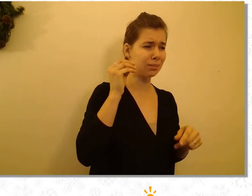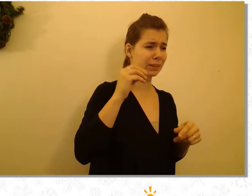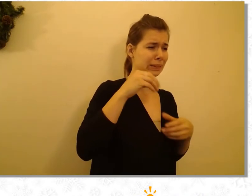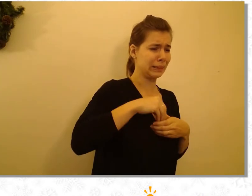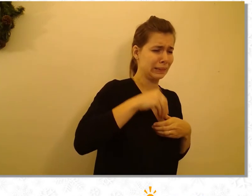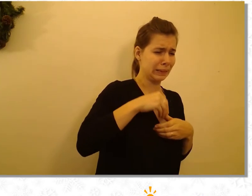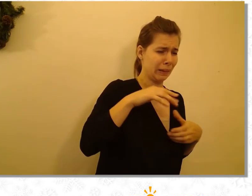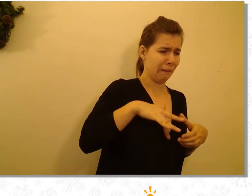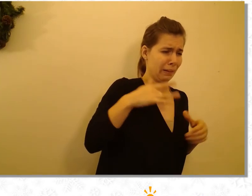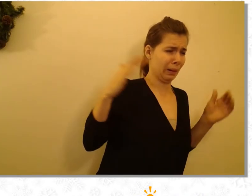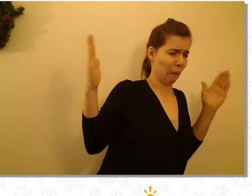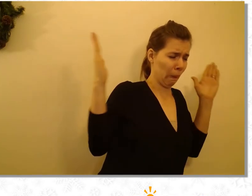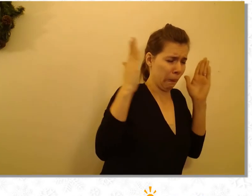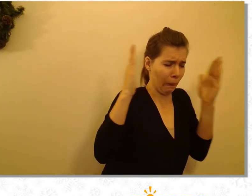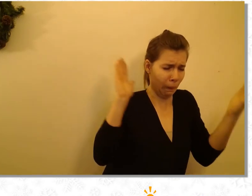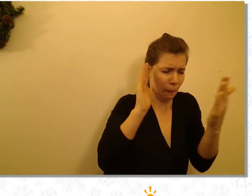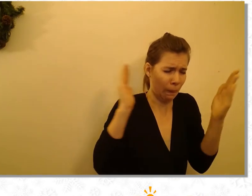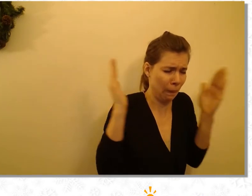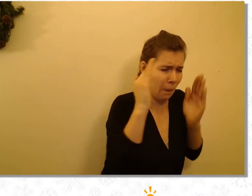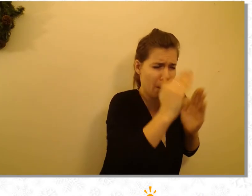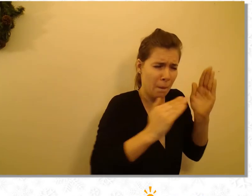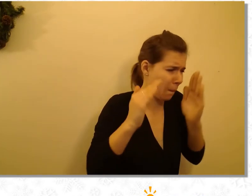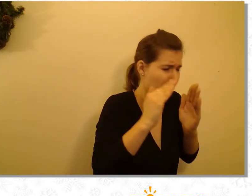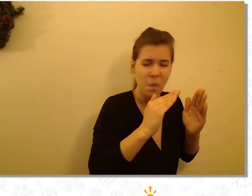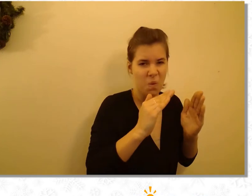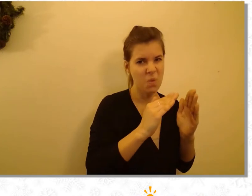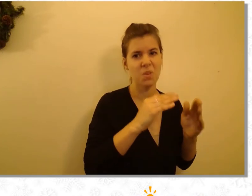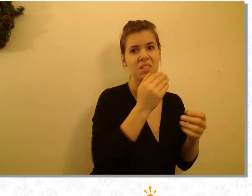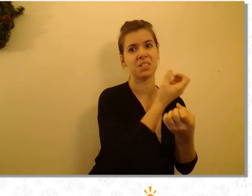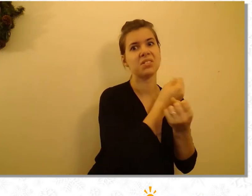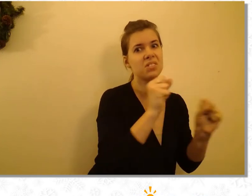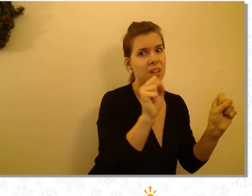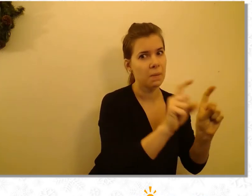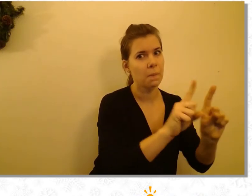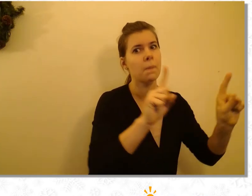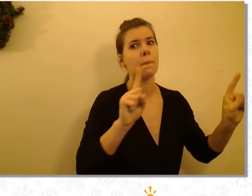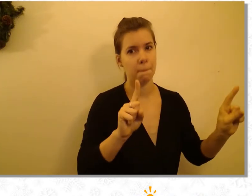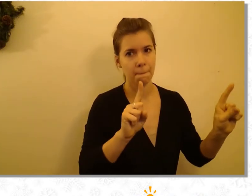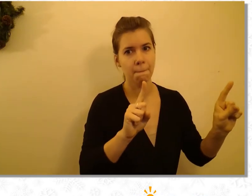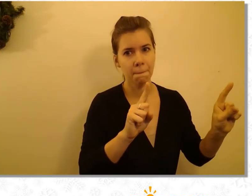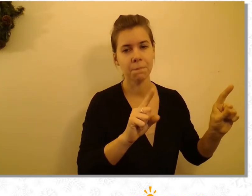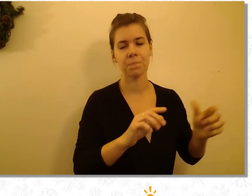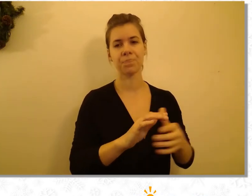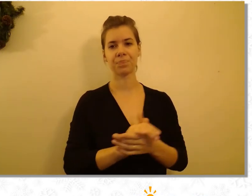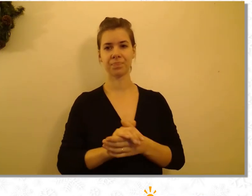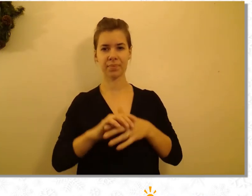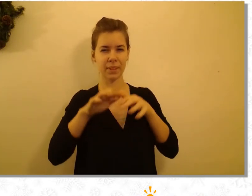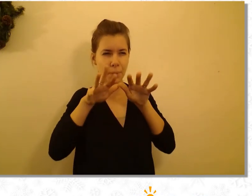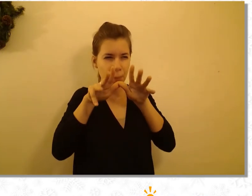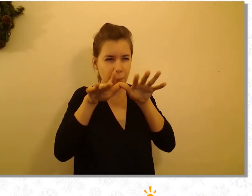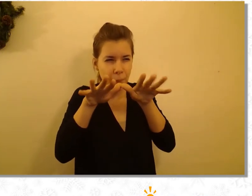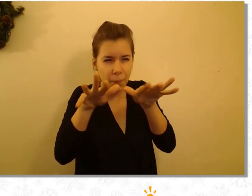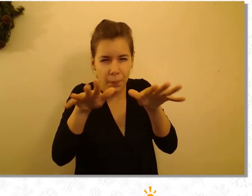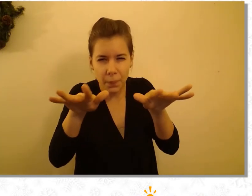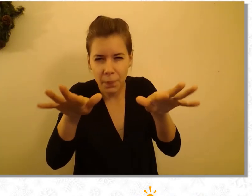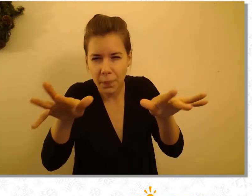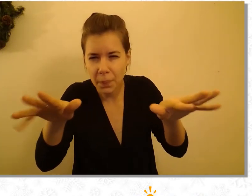closing in around us, may the distancing not confound us, very, very, very, very viral,